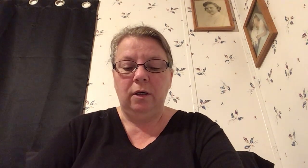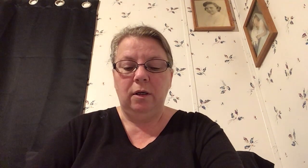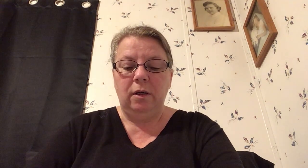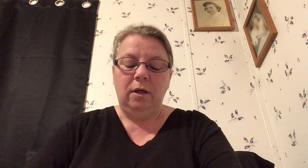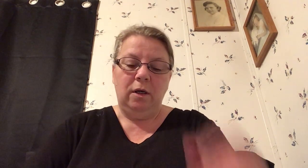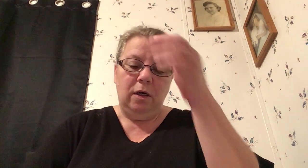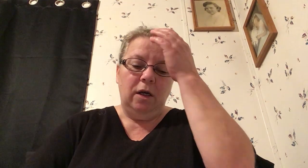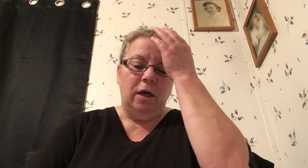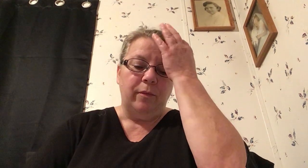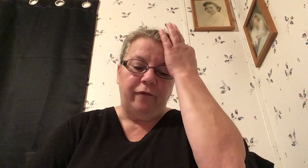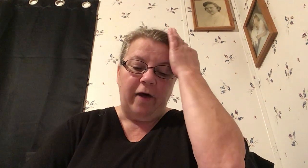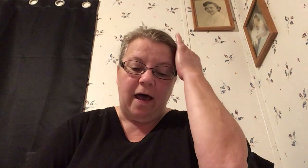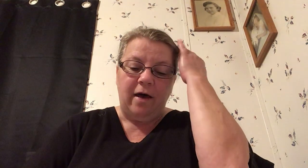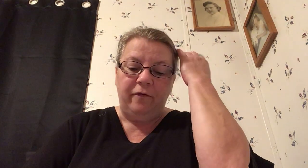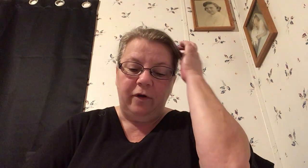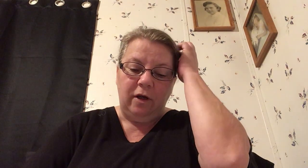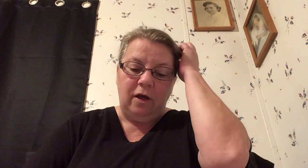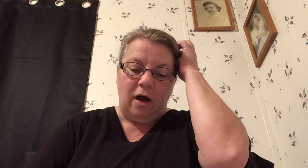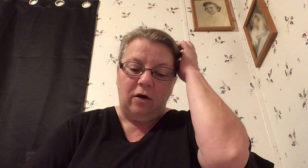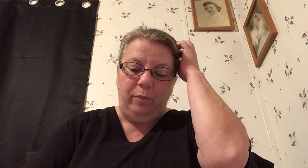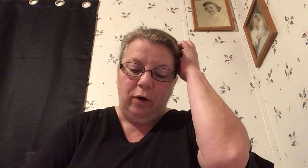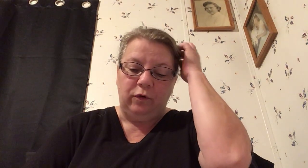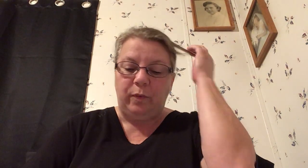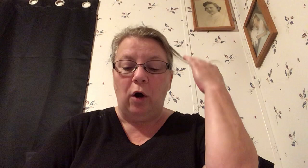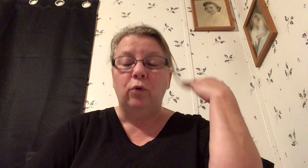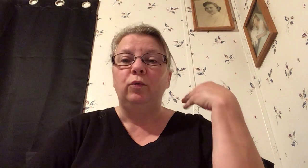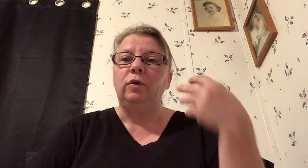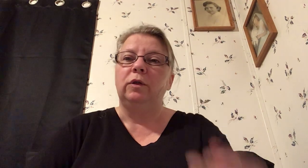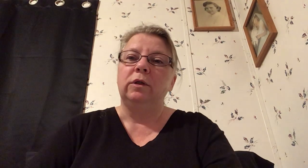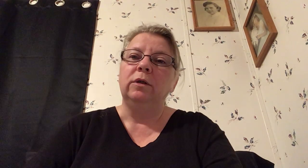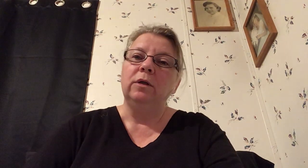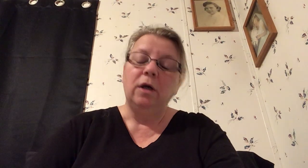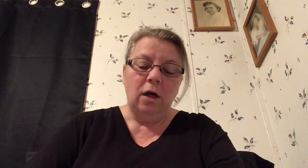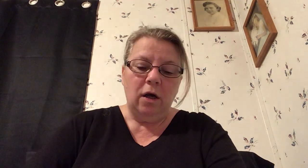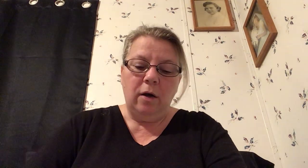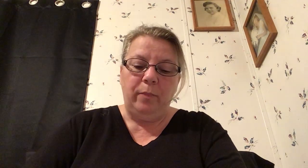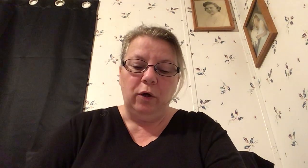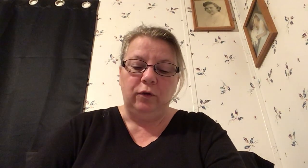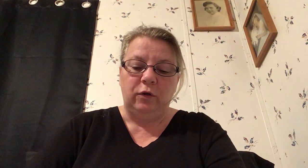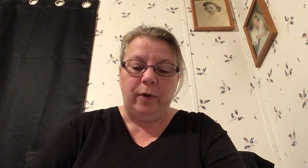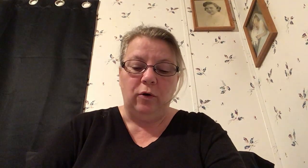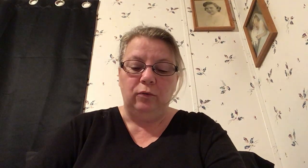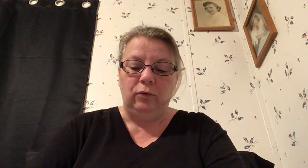number five god postpones postpones postpones